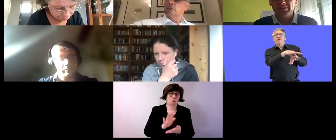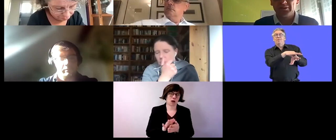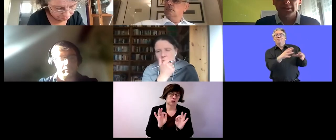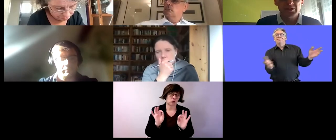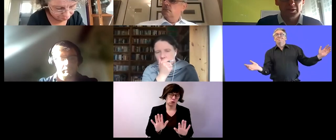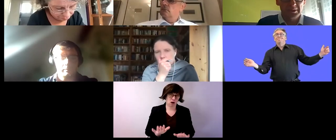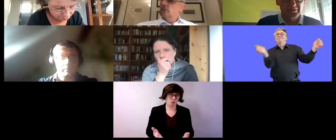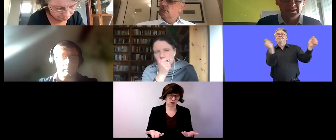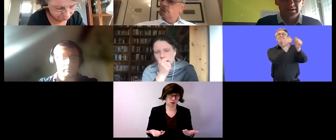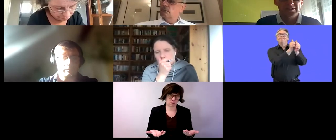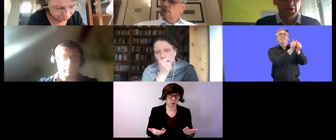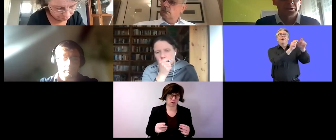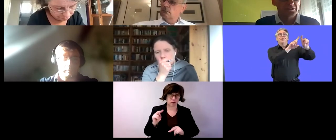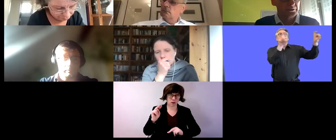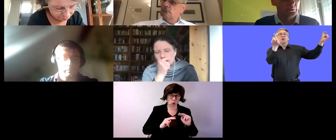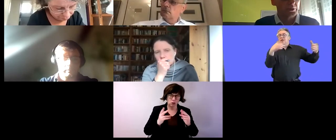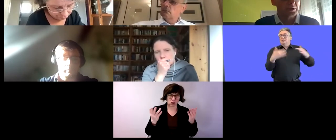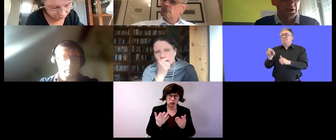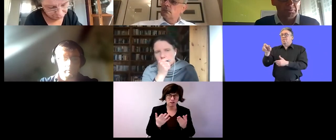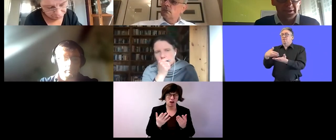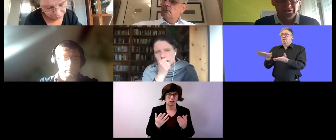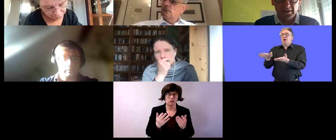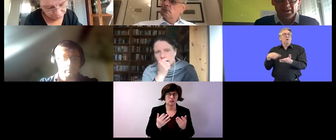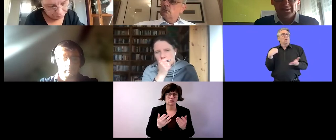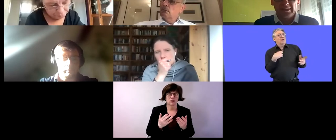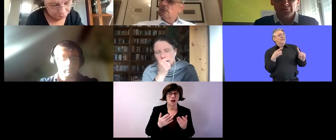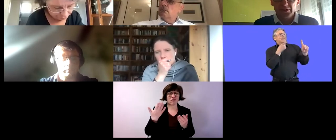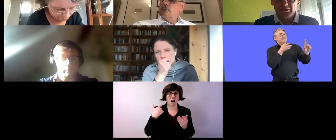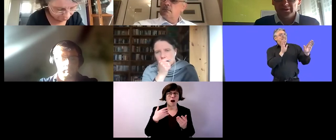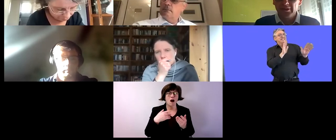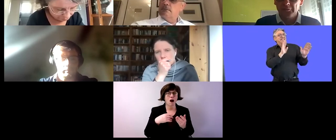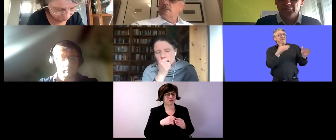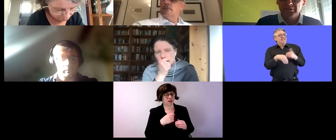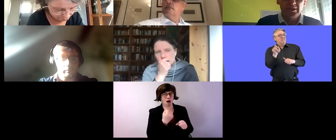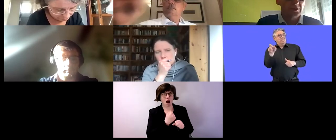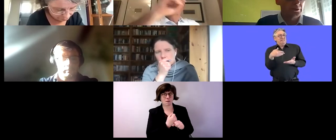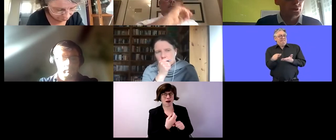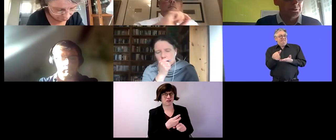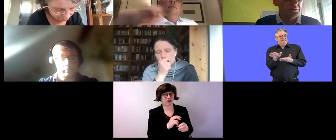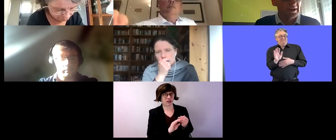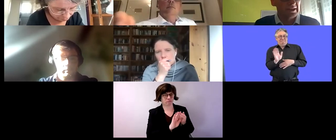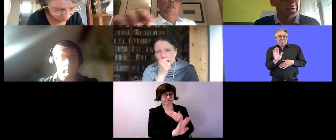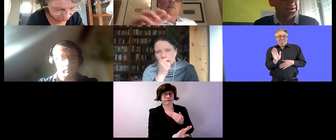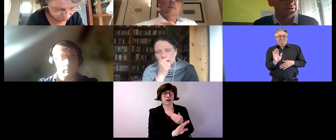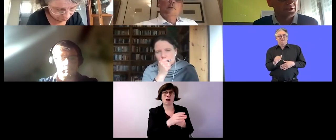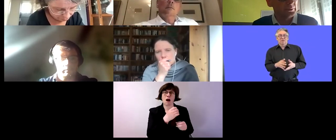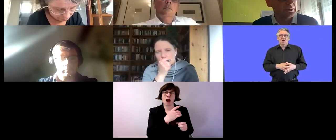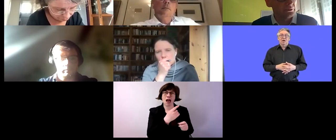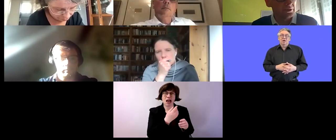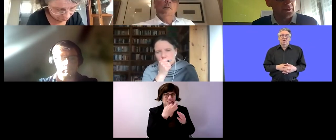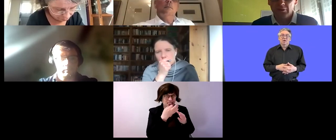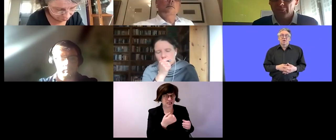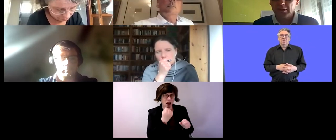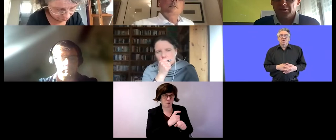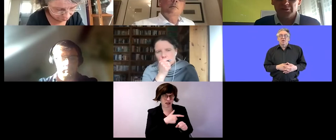companies and regular companies that are custom work companies they do not develop firstly a job profile and then you will